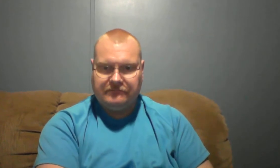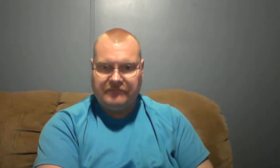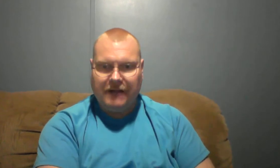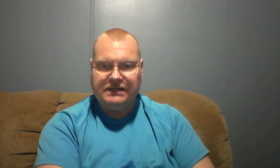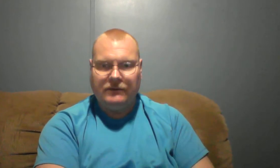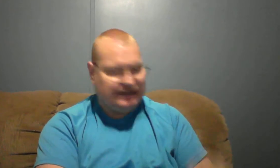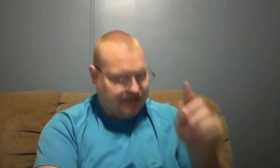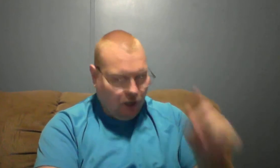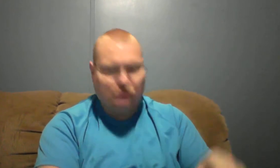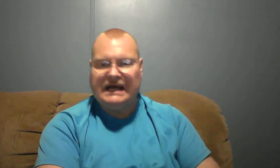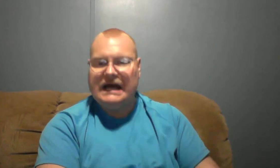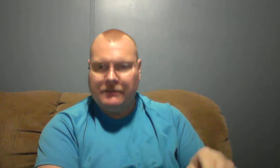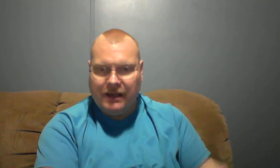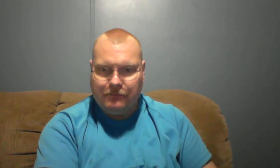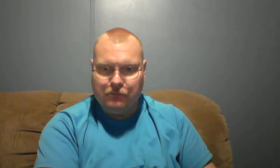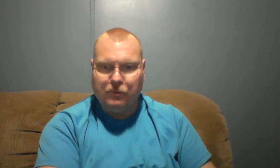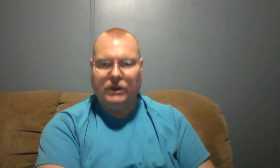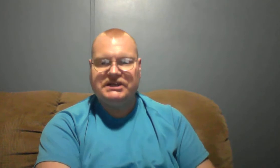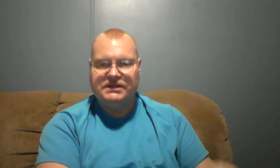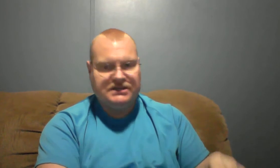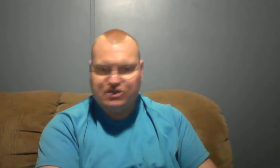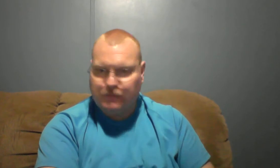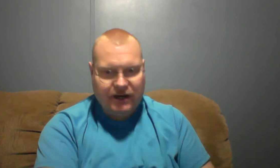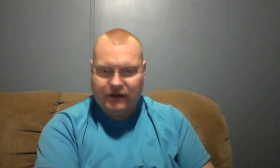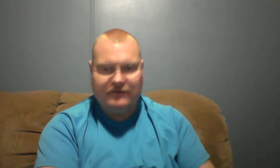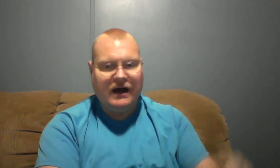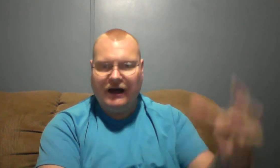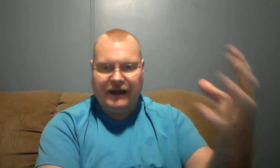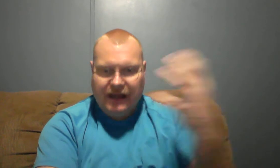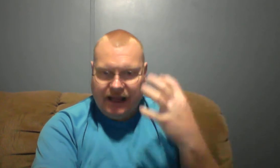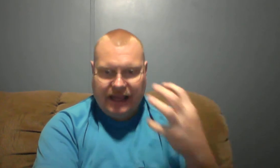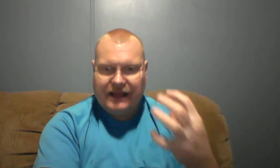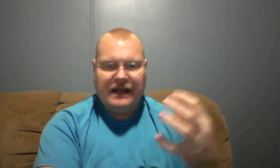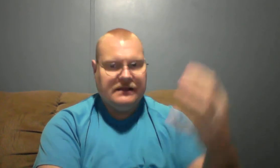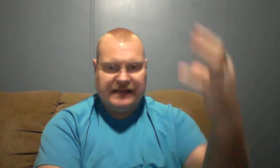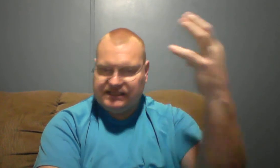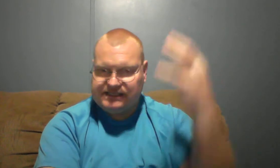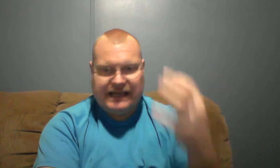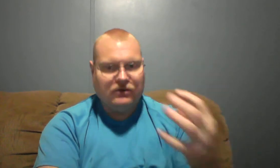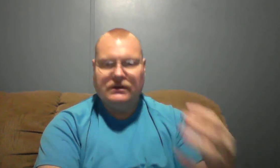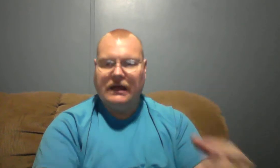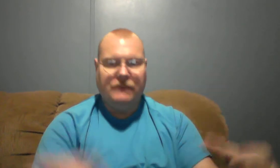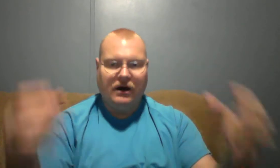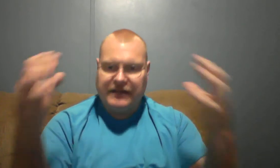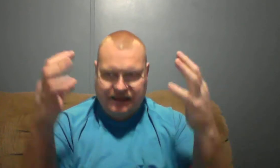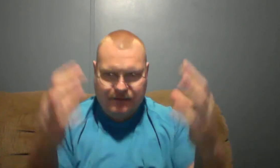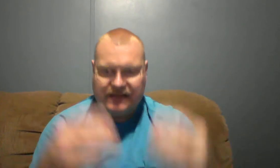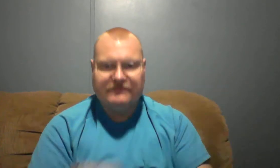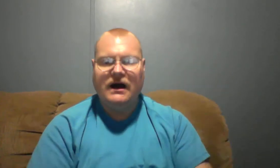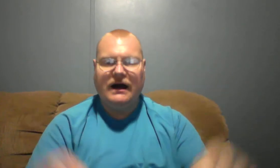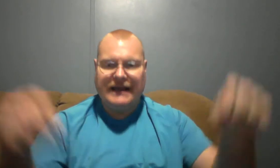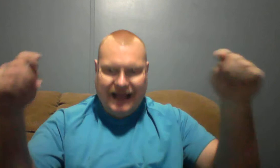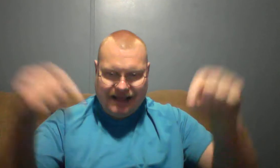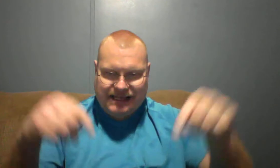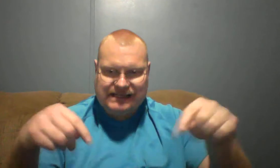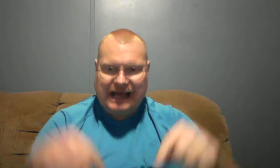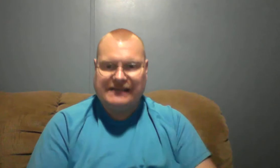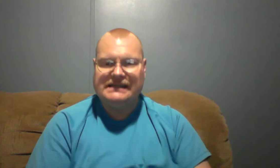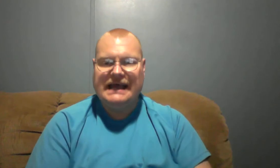I'm talking about that old time preaching spirit of God that's settled upon the men of God in these last days